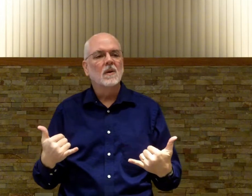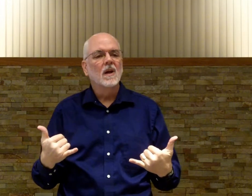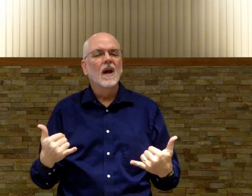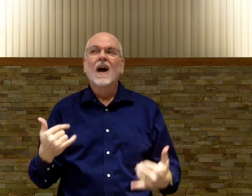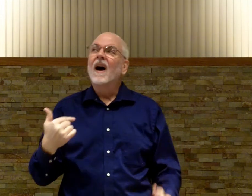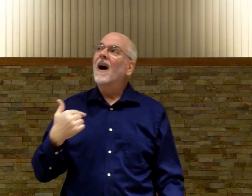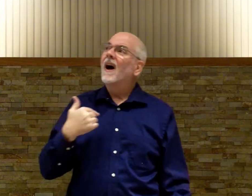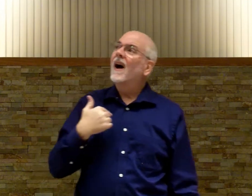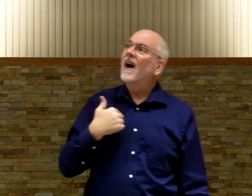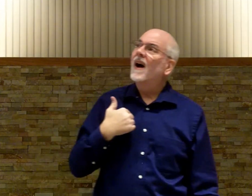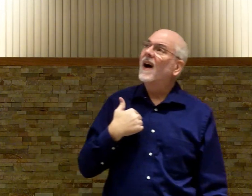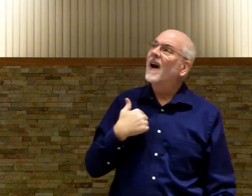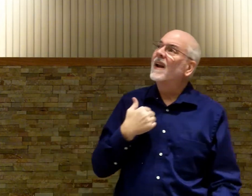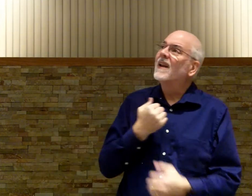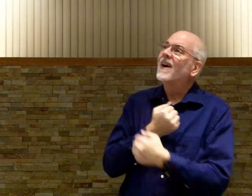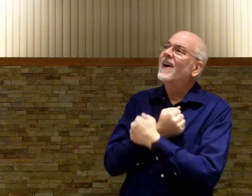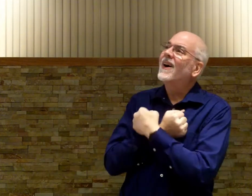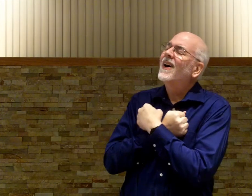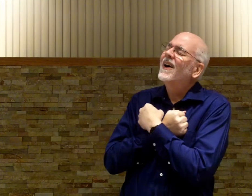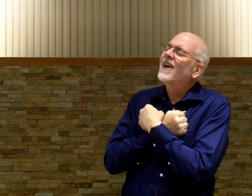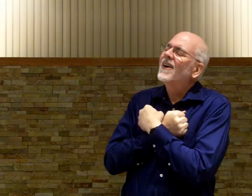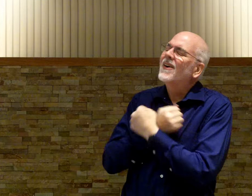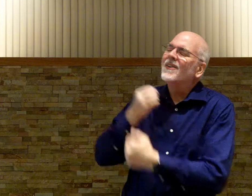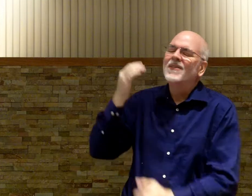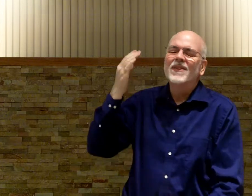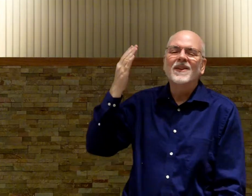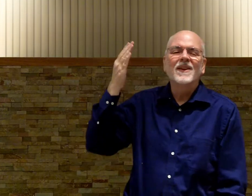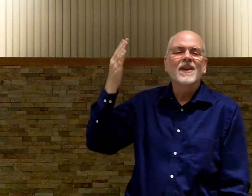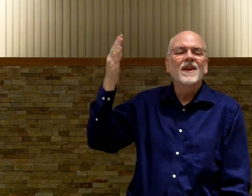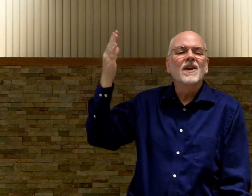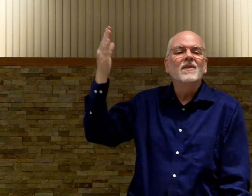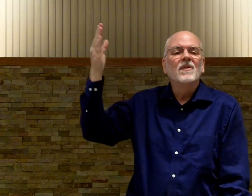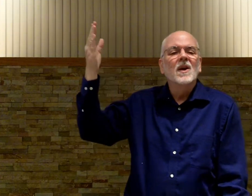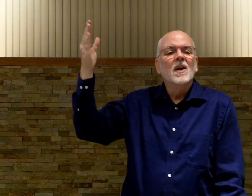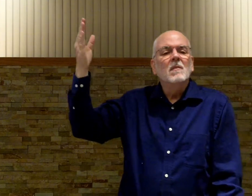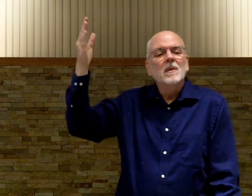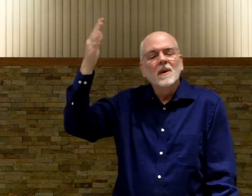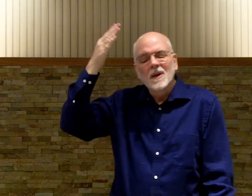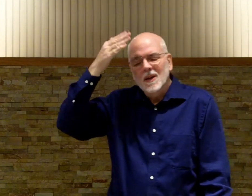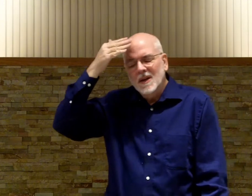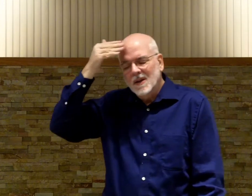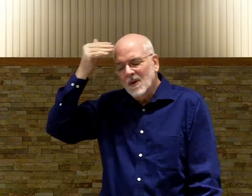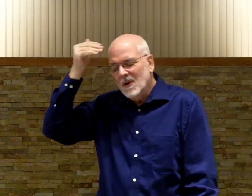I love Thee, because